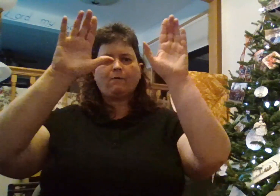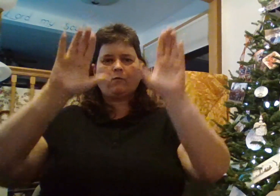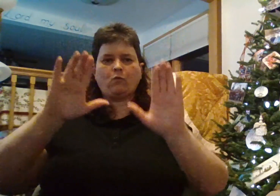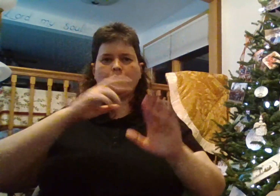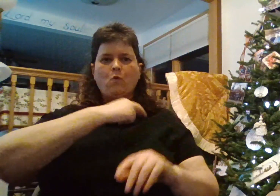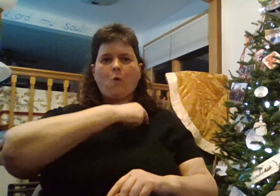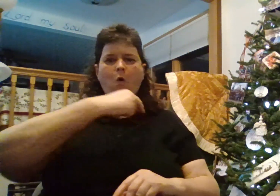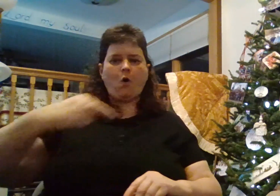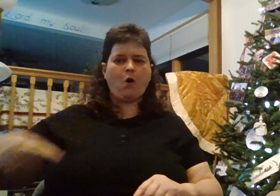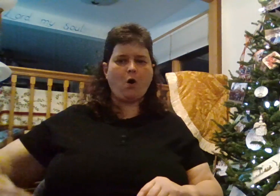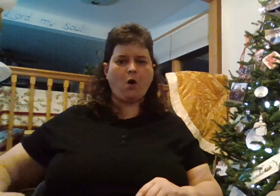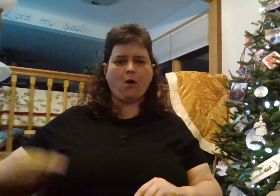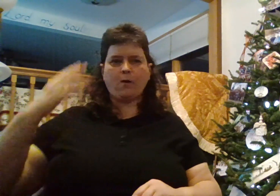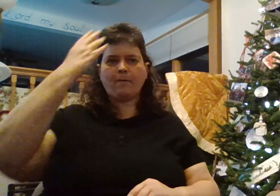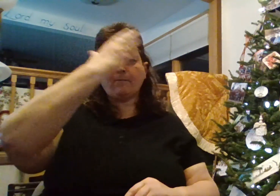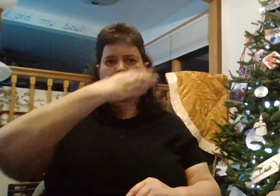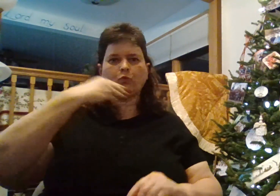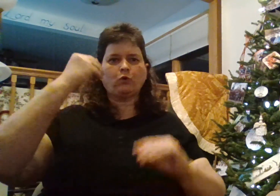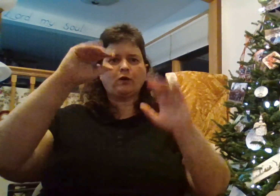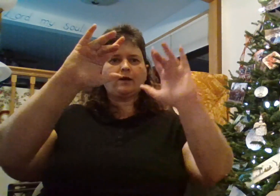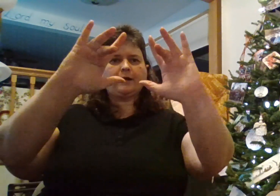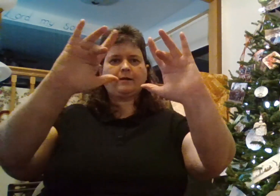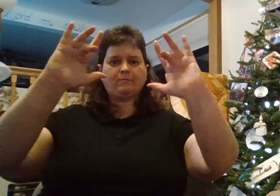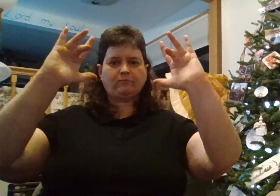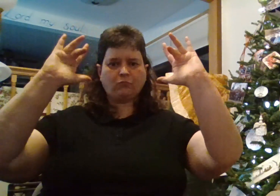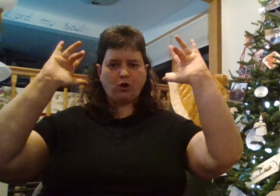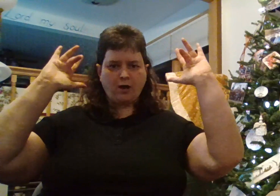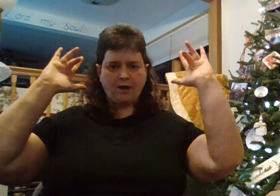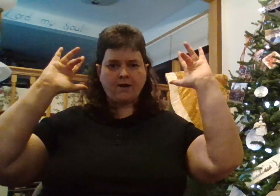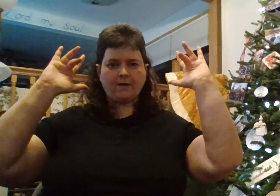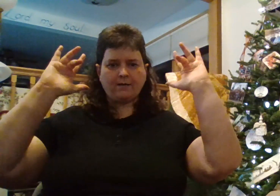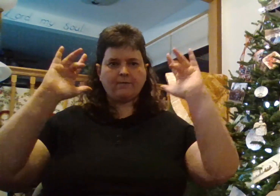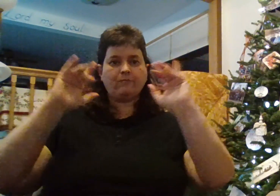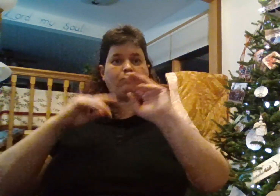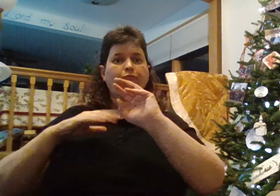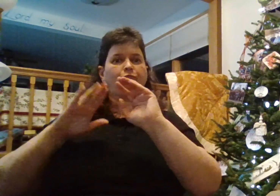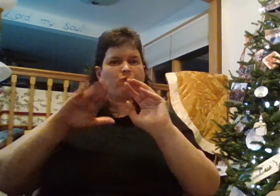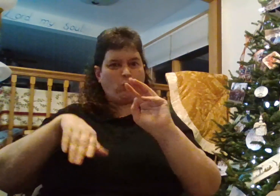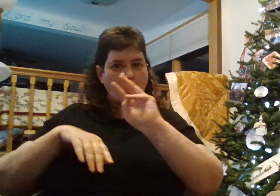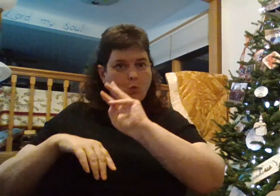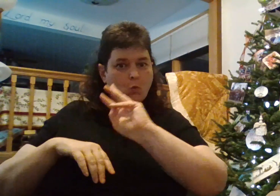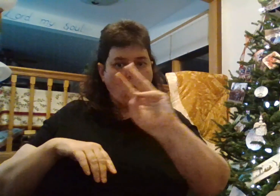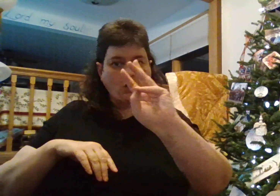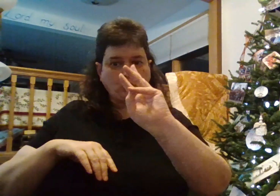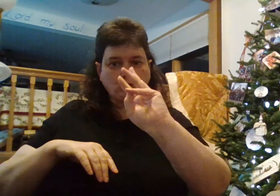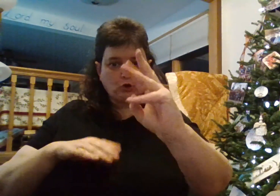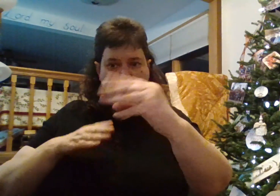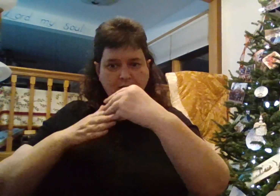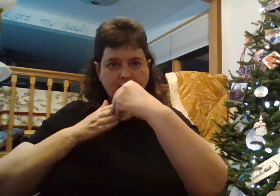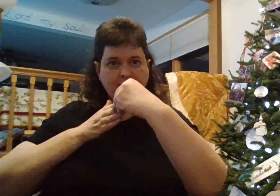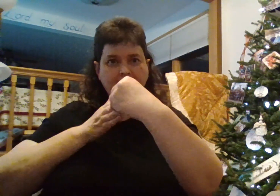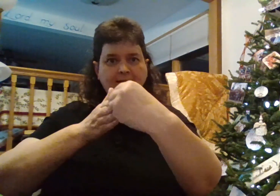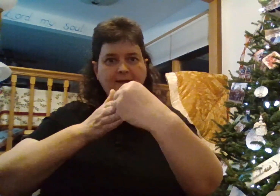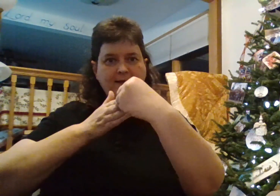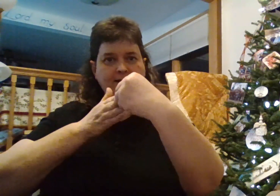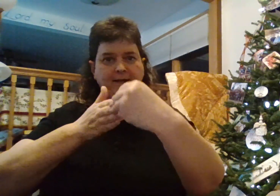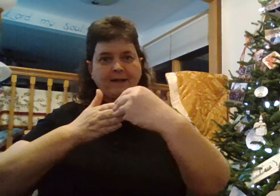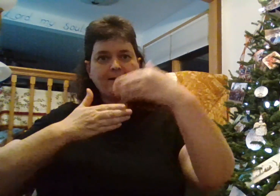thou with joy of beauty bright, westward